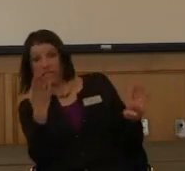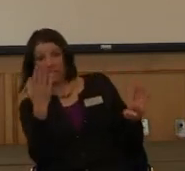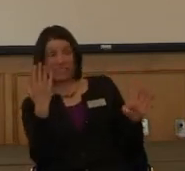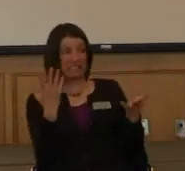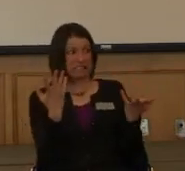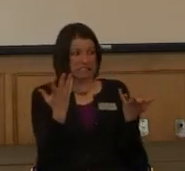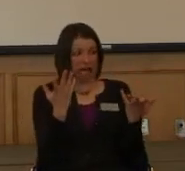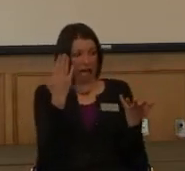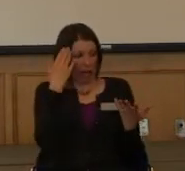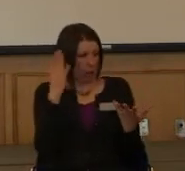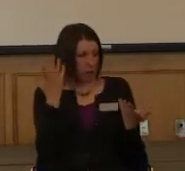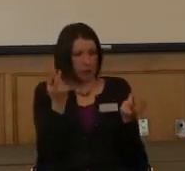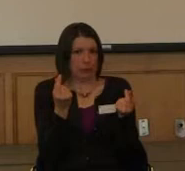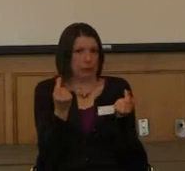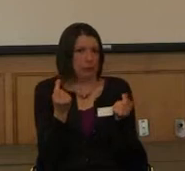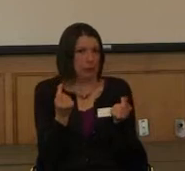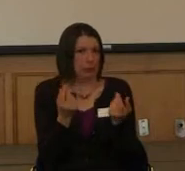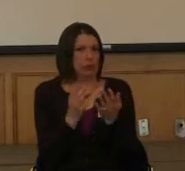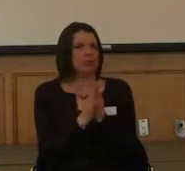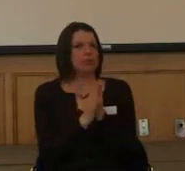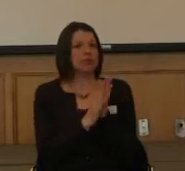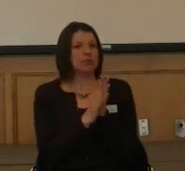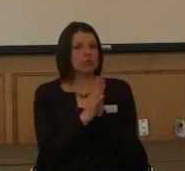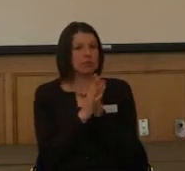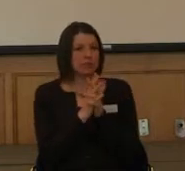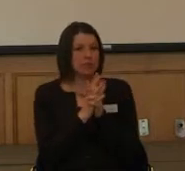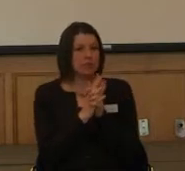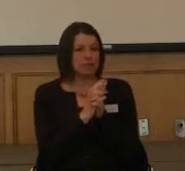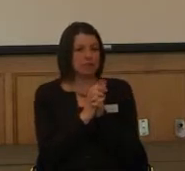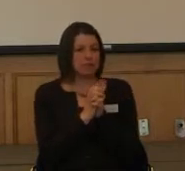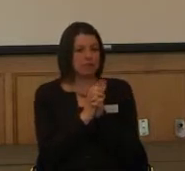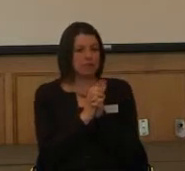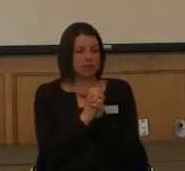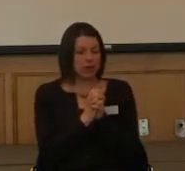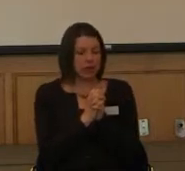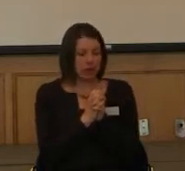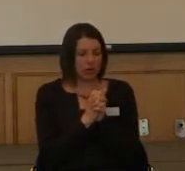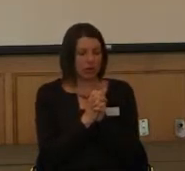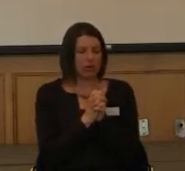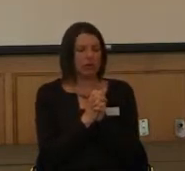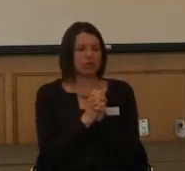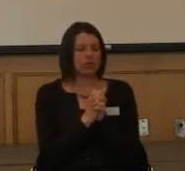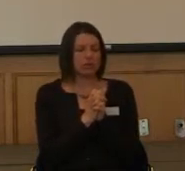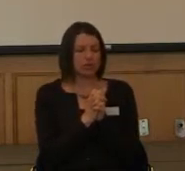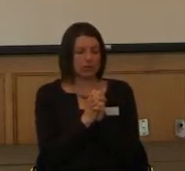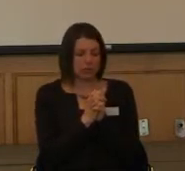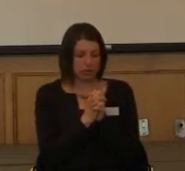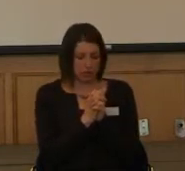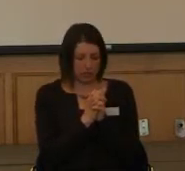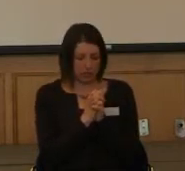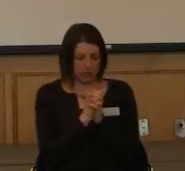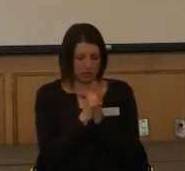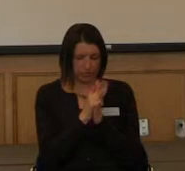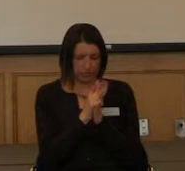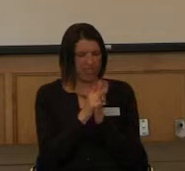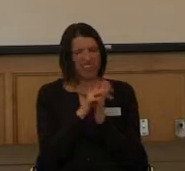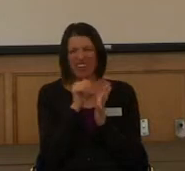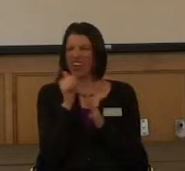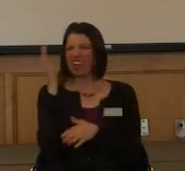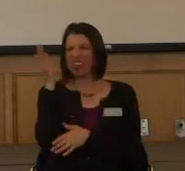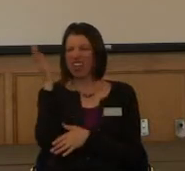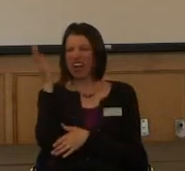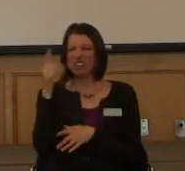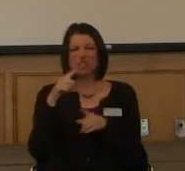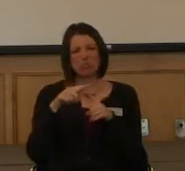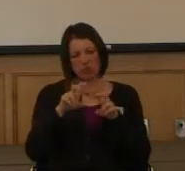You know, that kind of thing. So, having some kind of, maybe, not necessarily a lecture like this, but kind